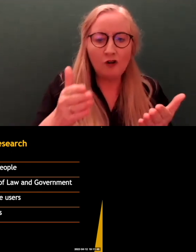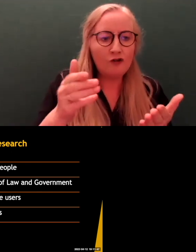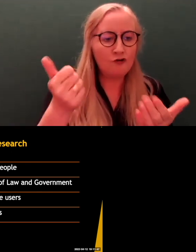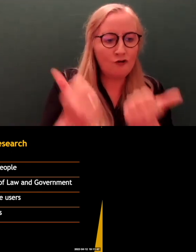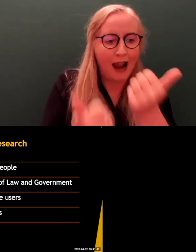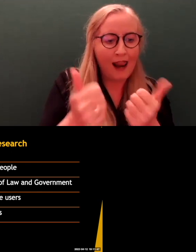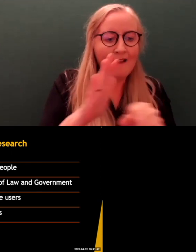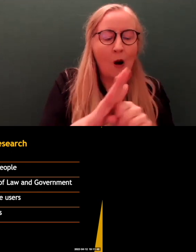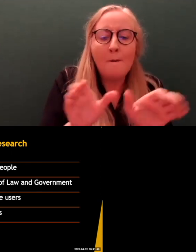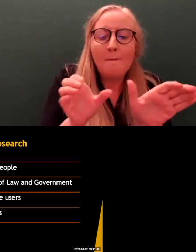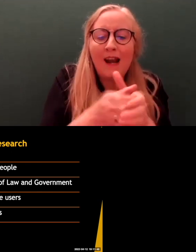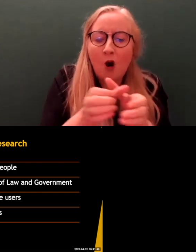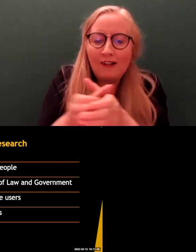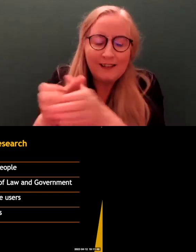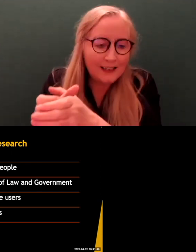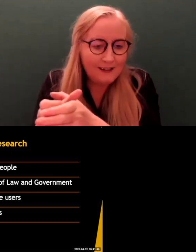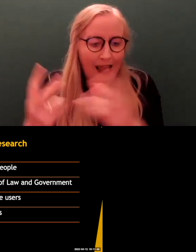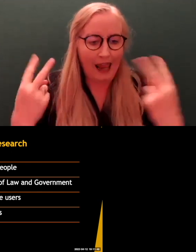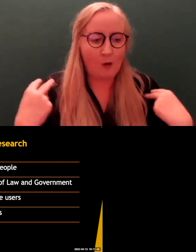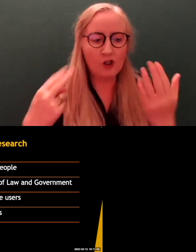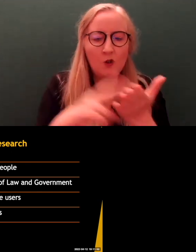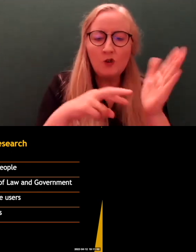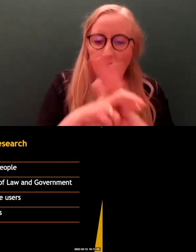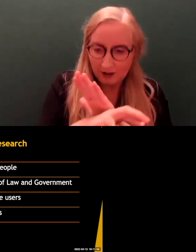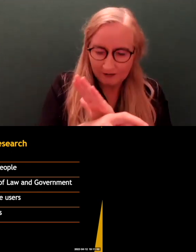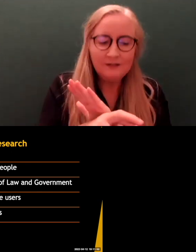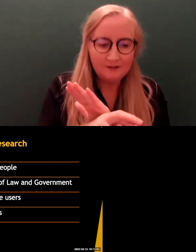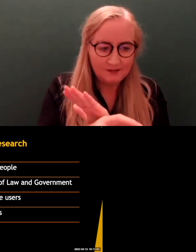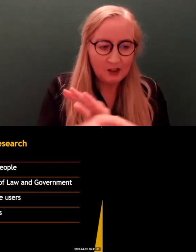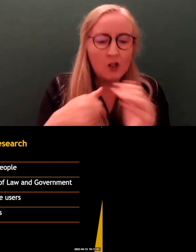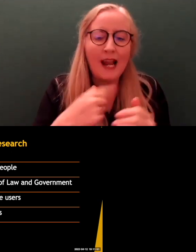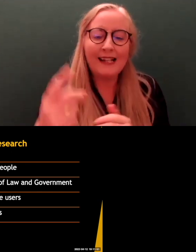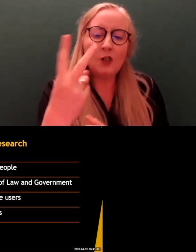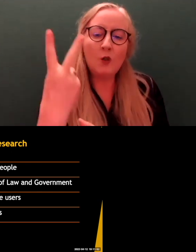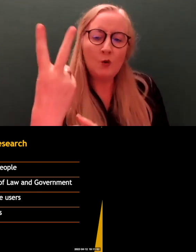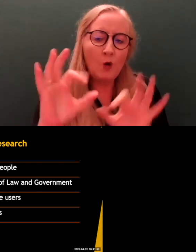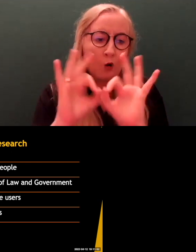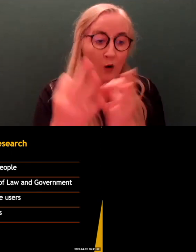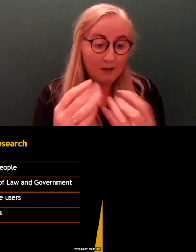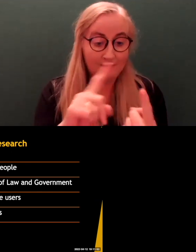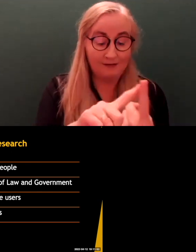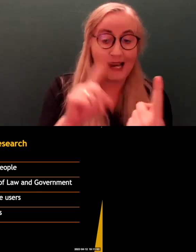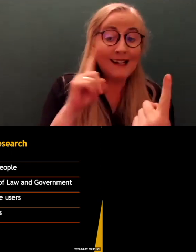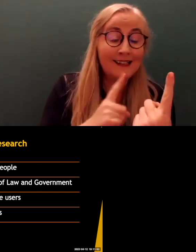And as I said, and as I get into, I did two groups. So, I did Deaf people who use ISL,